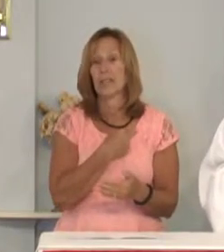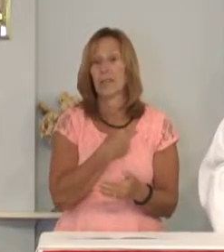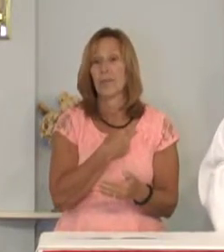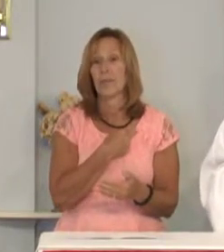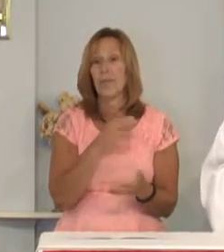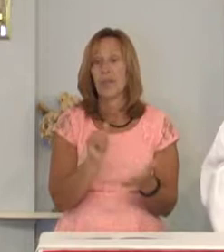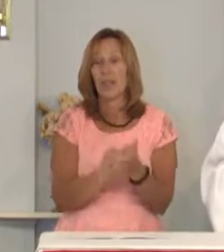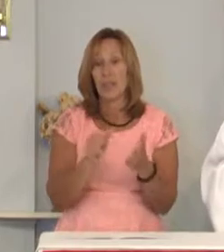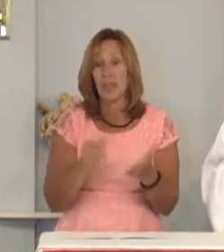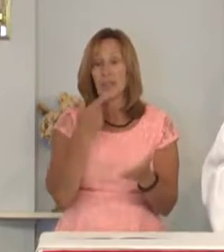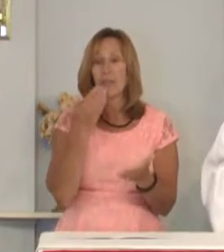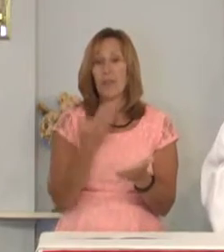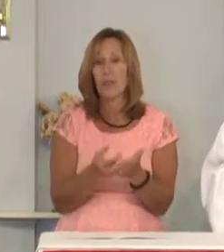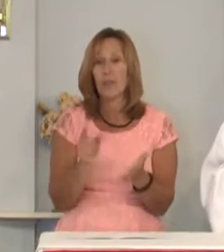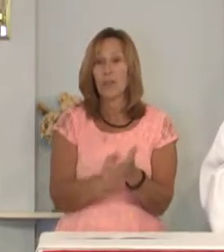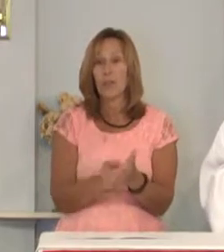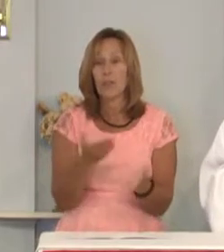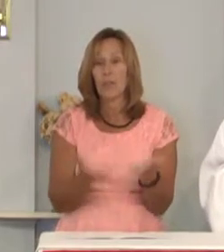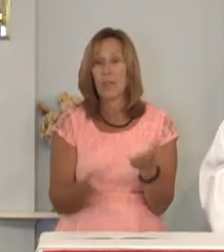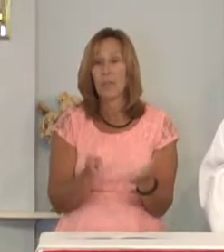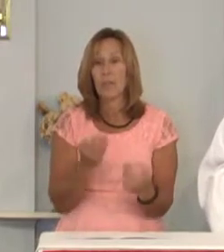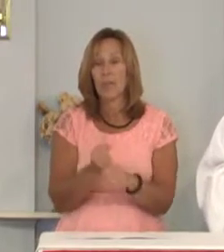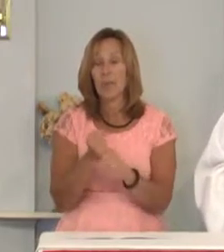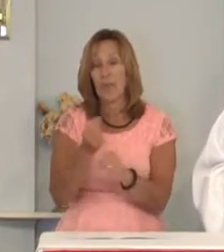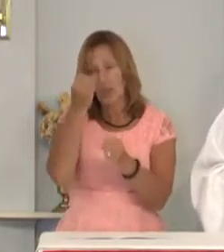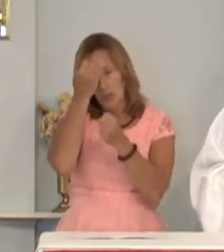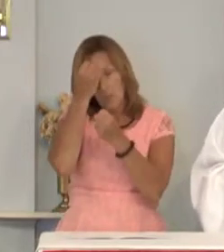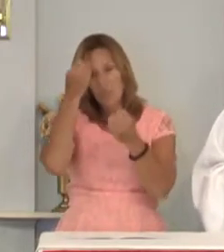that the gospel might be made known.